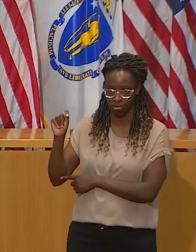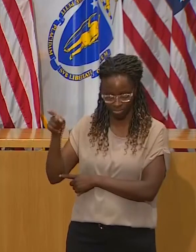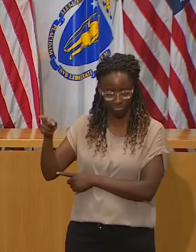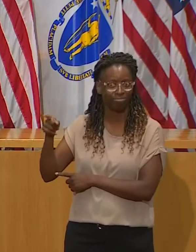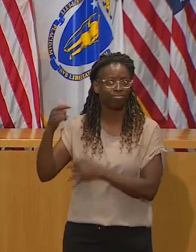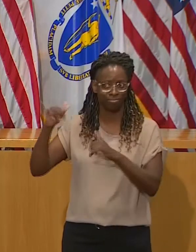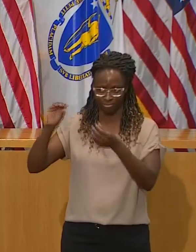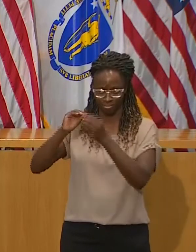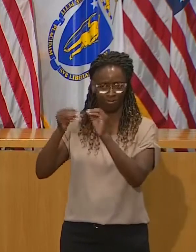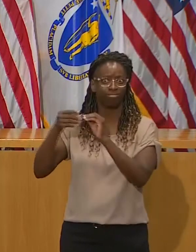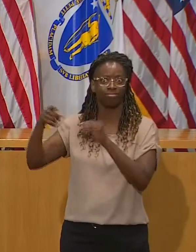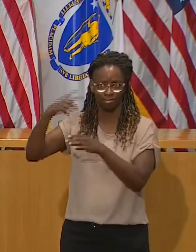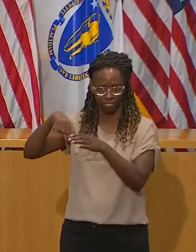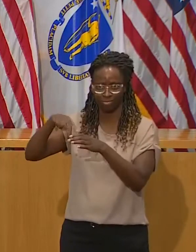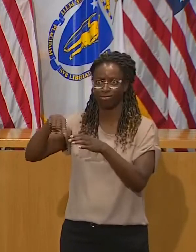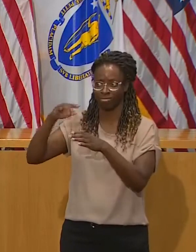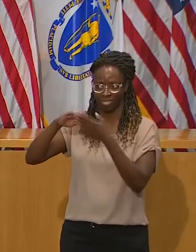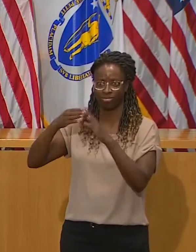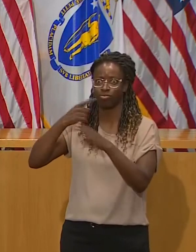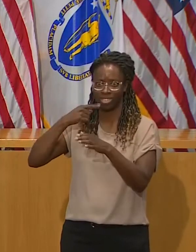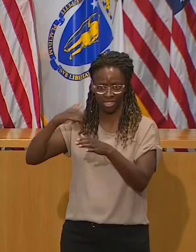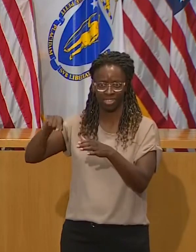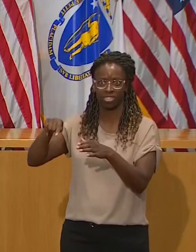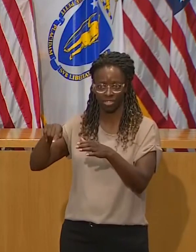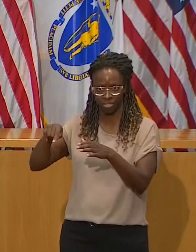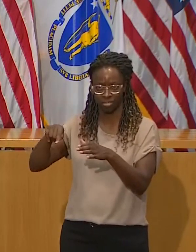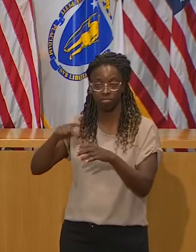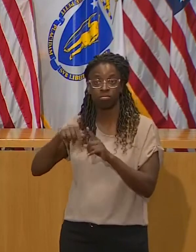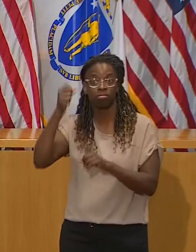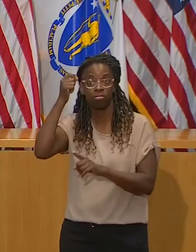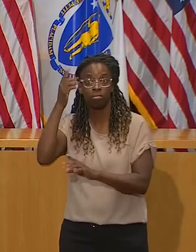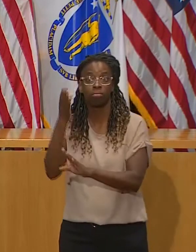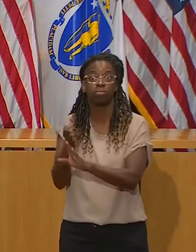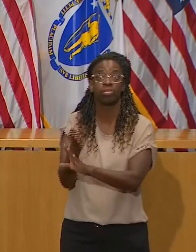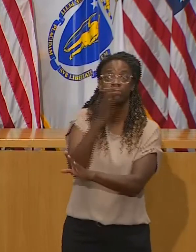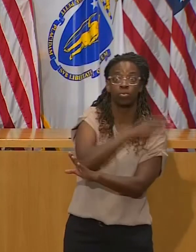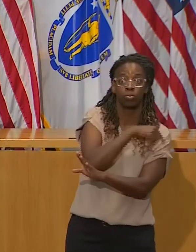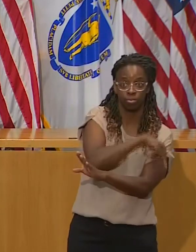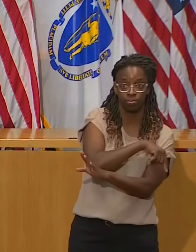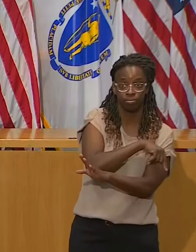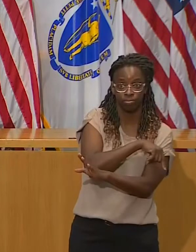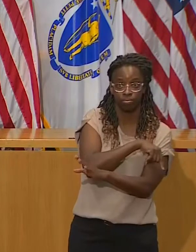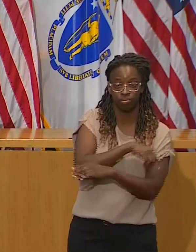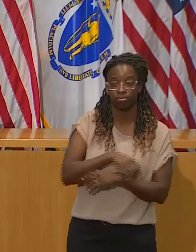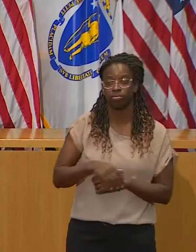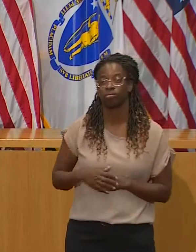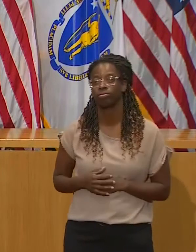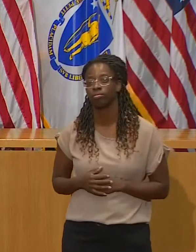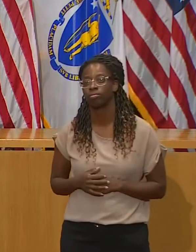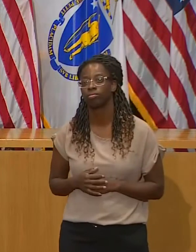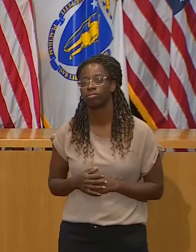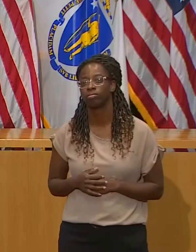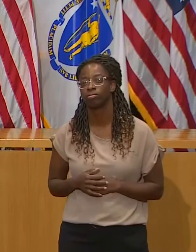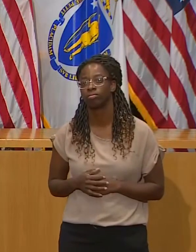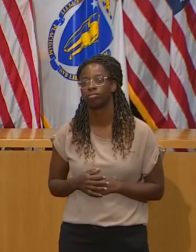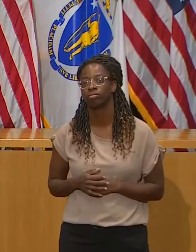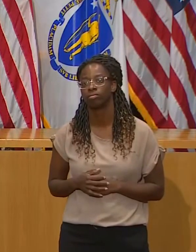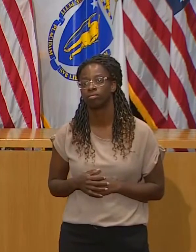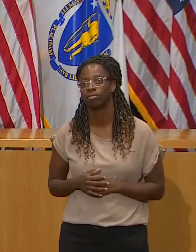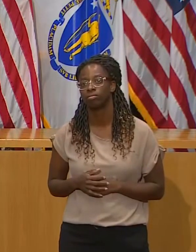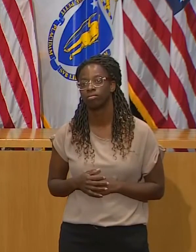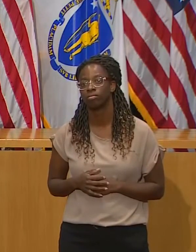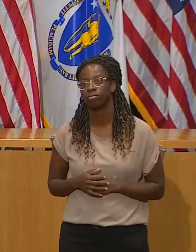But they went from remote to hybrid this week because there is very little evidence